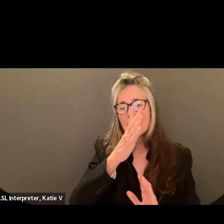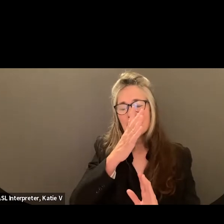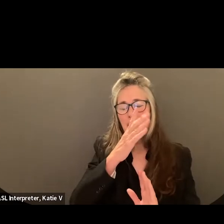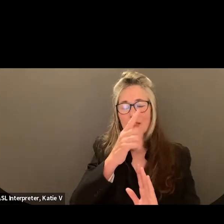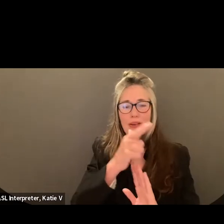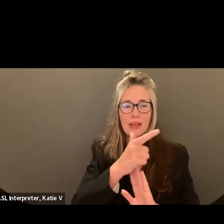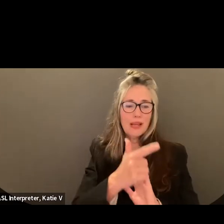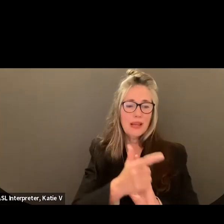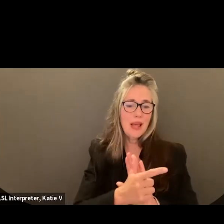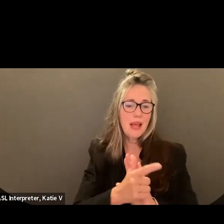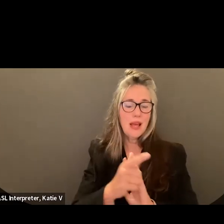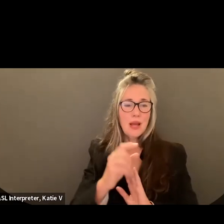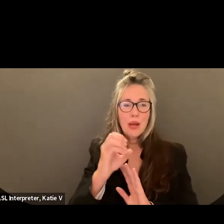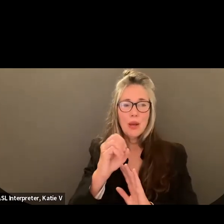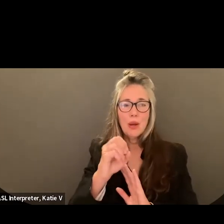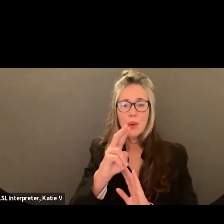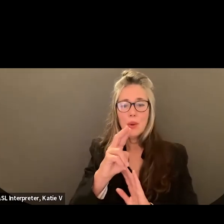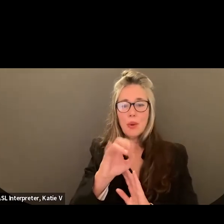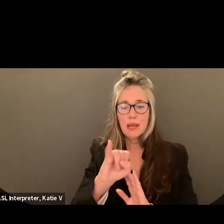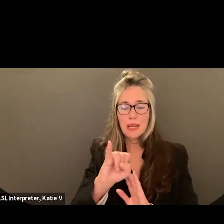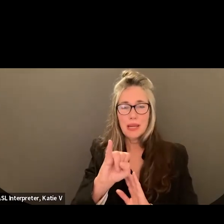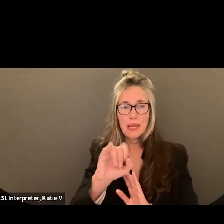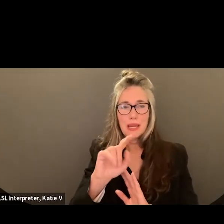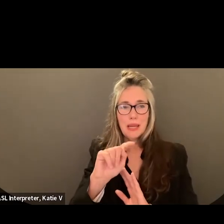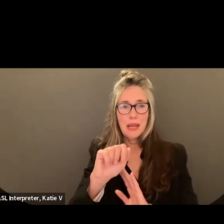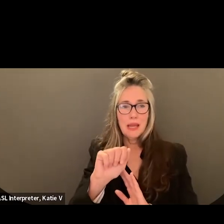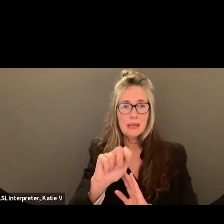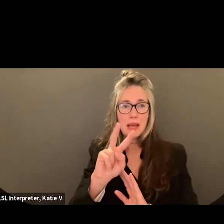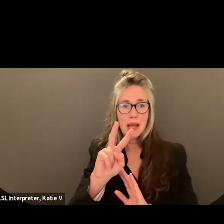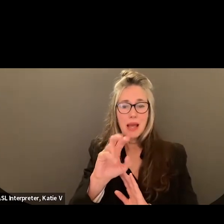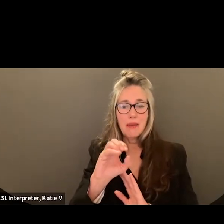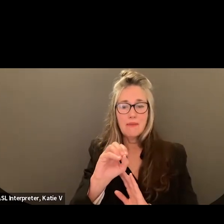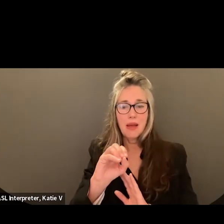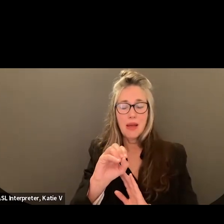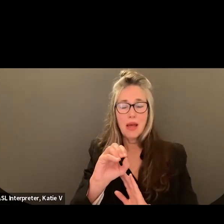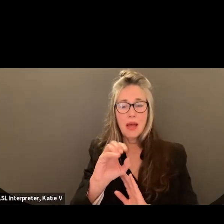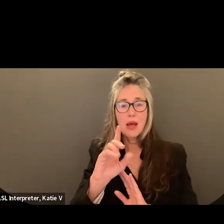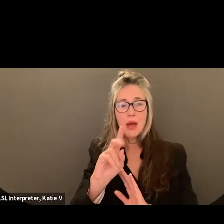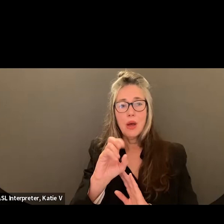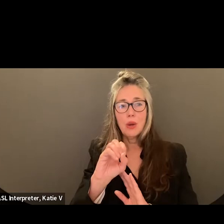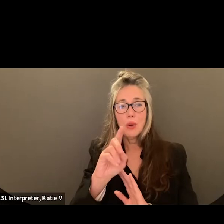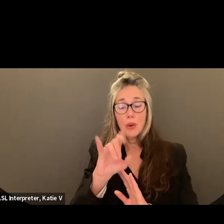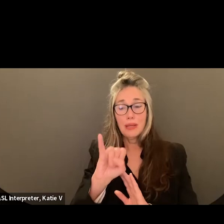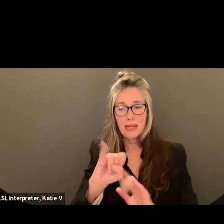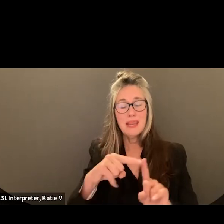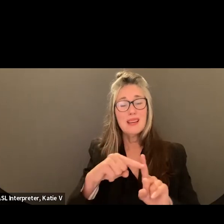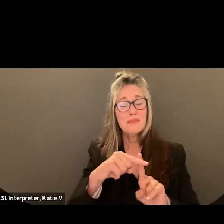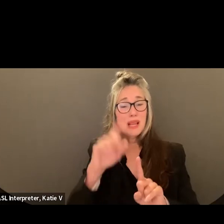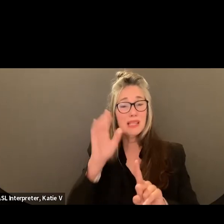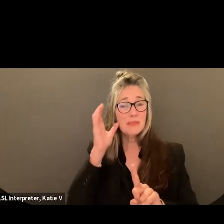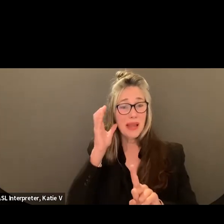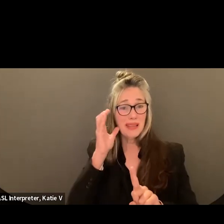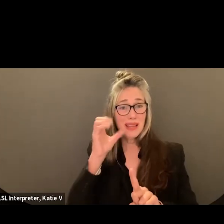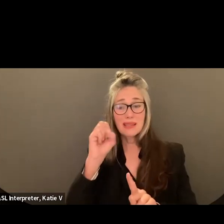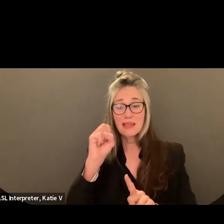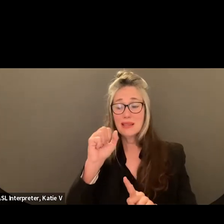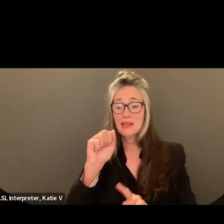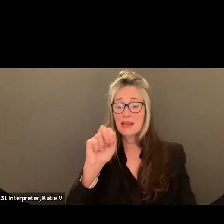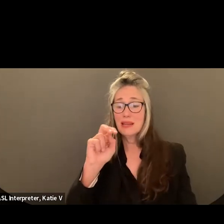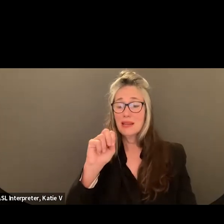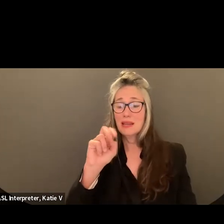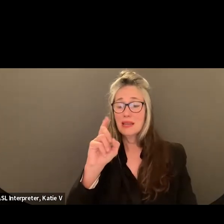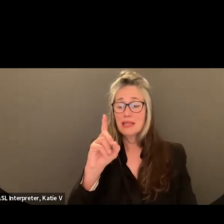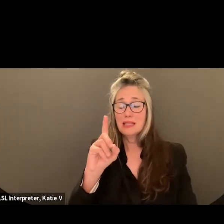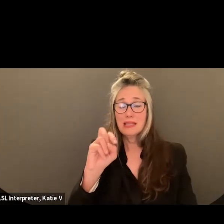cancer, and my cousin Sandra, who passed away too soon from breast cancer as well. And we know that by wearing pink today, we are observing